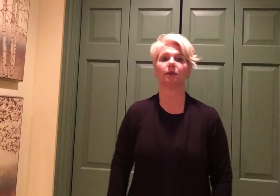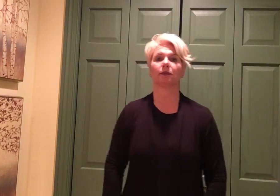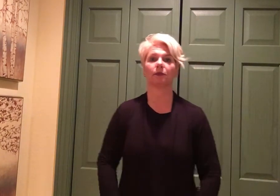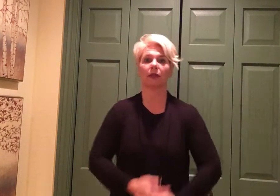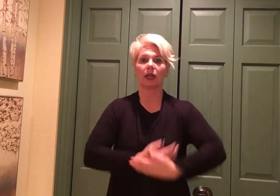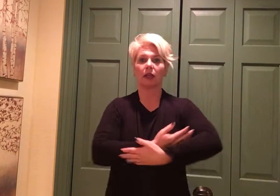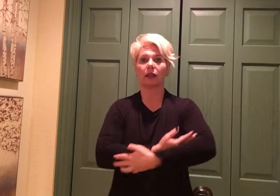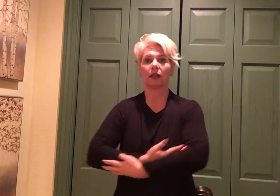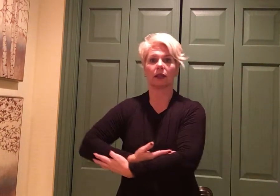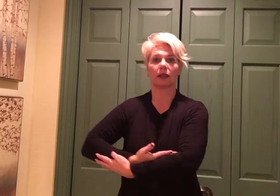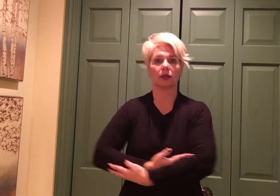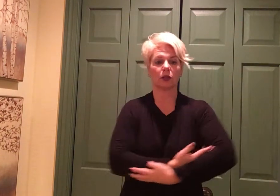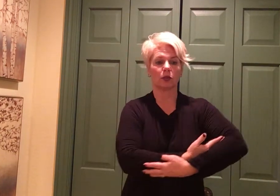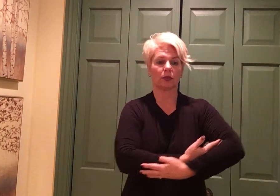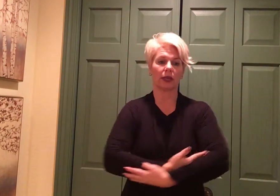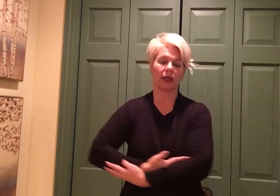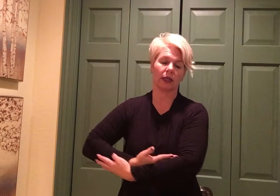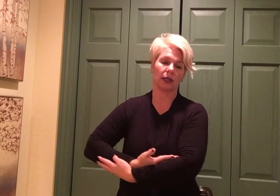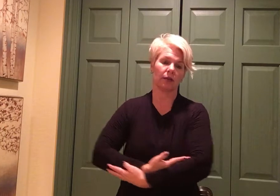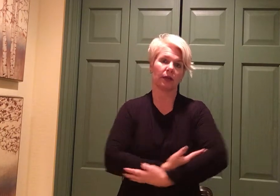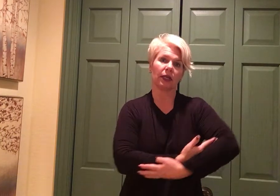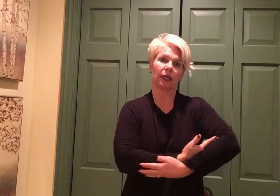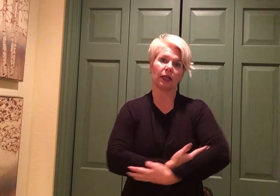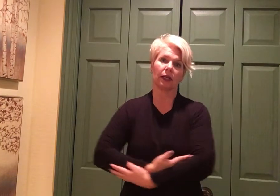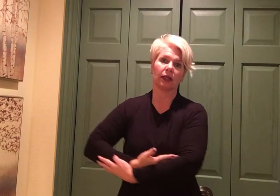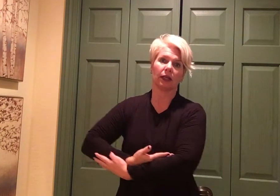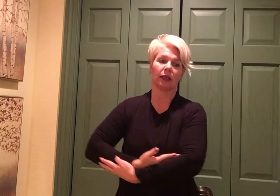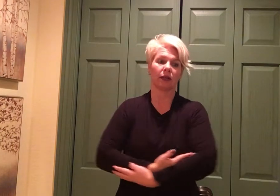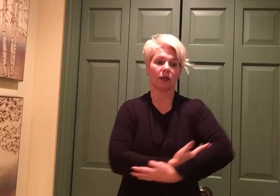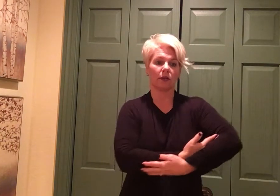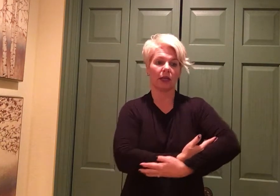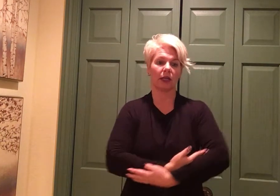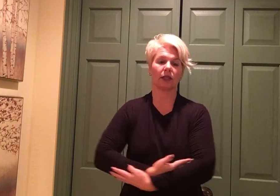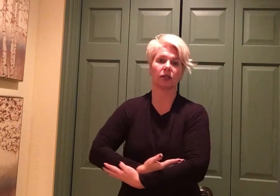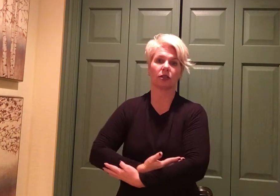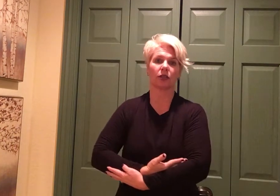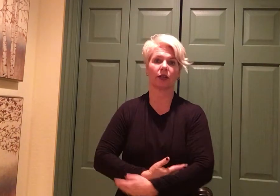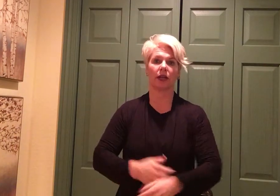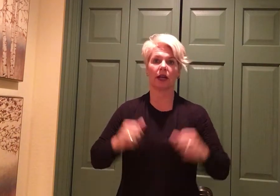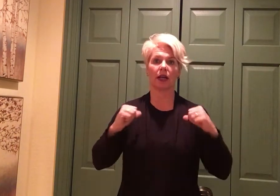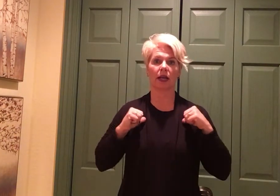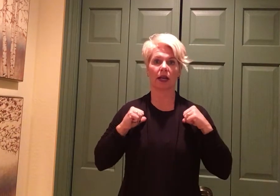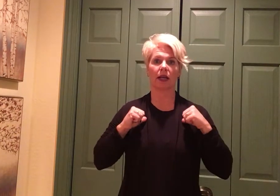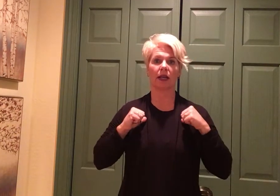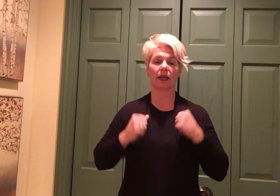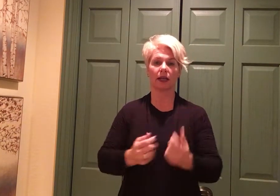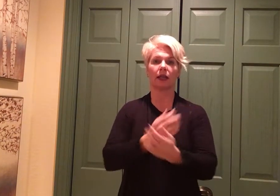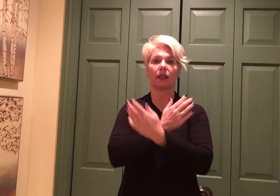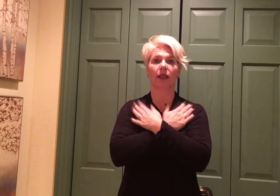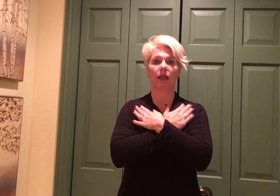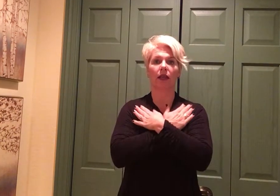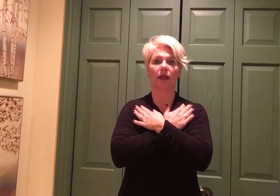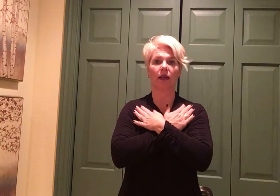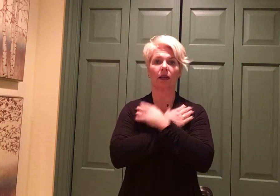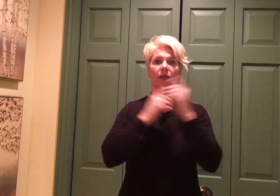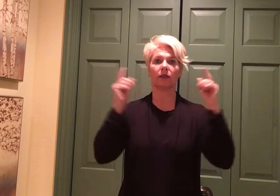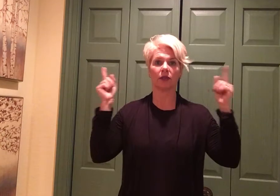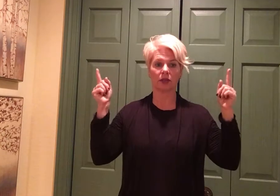Little baby in a manger, I love you.